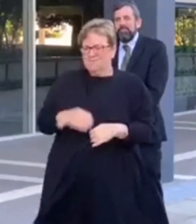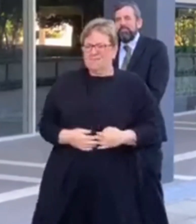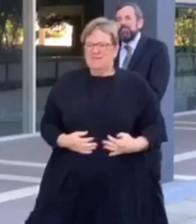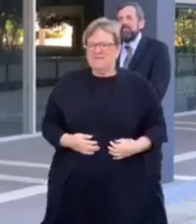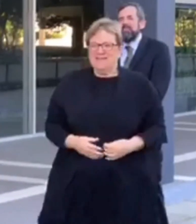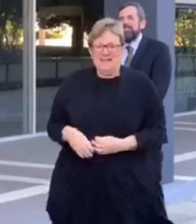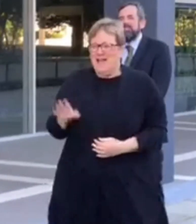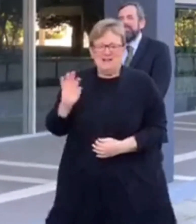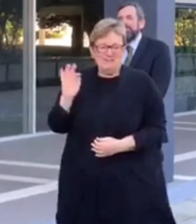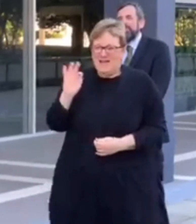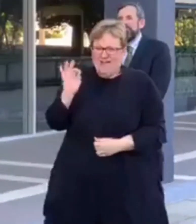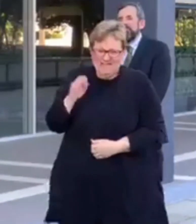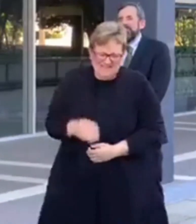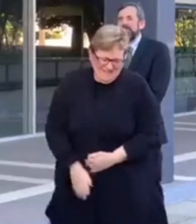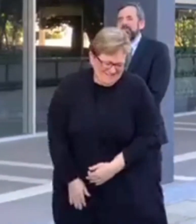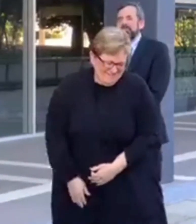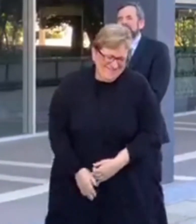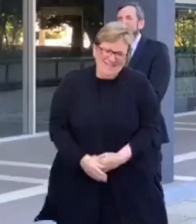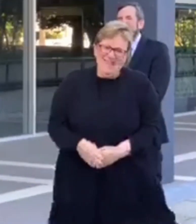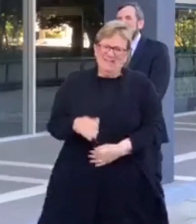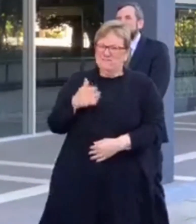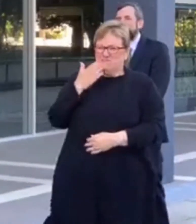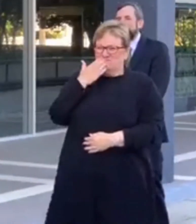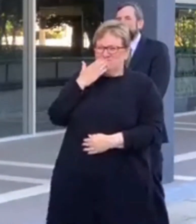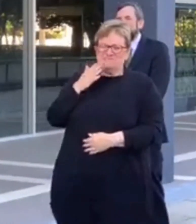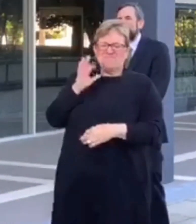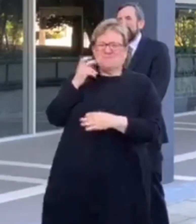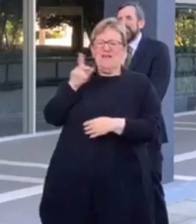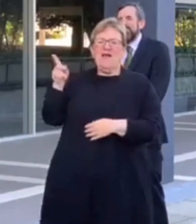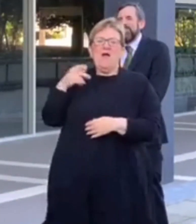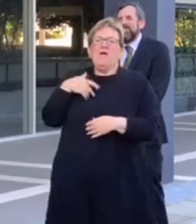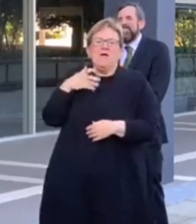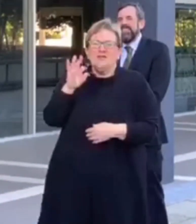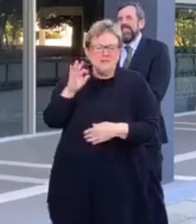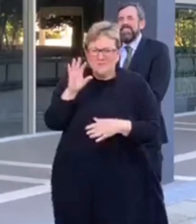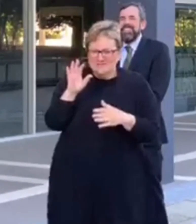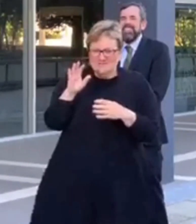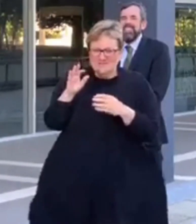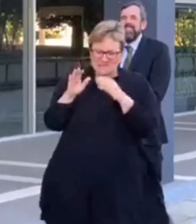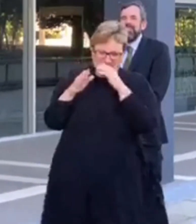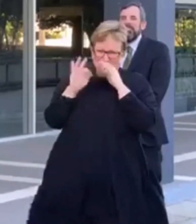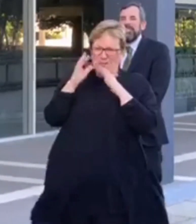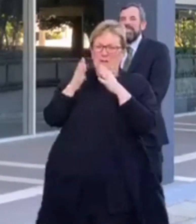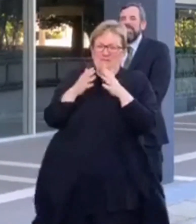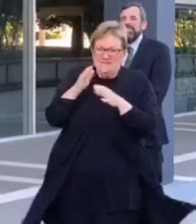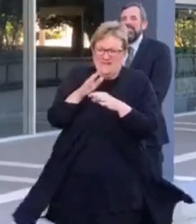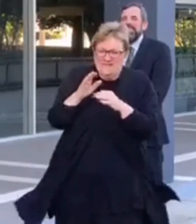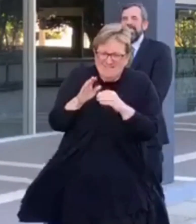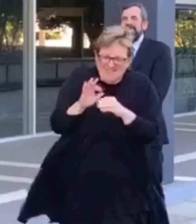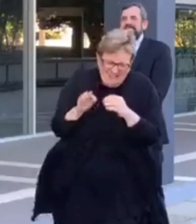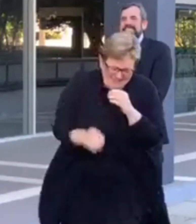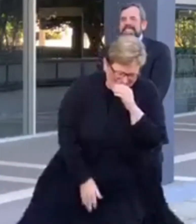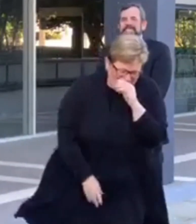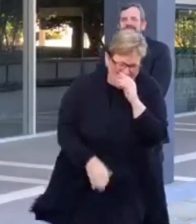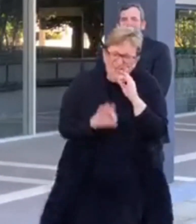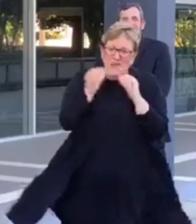I don't think there's anything wrong. We're not making it unlawful to go for a run and eat a kebab.